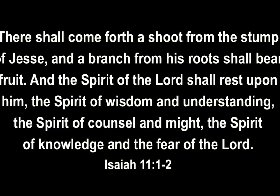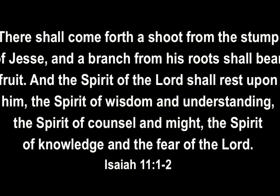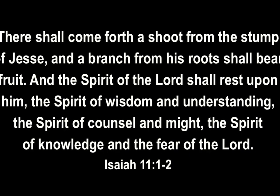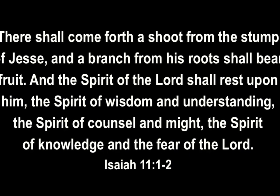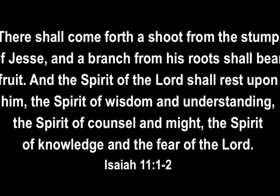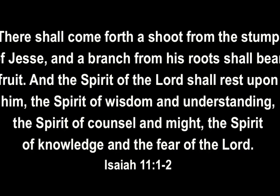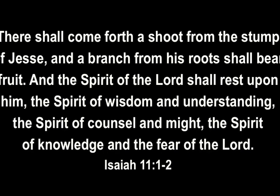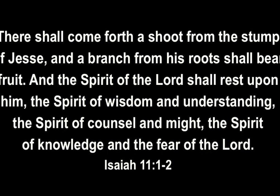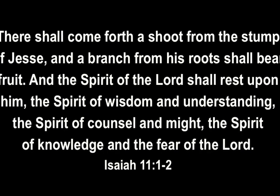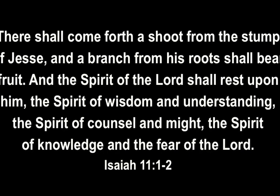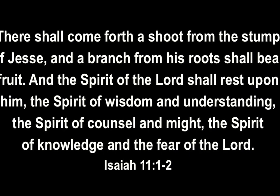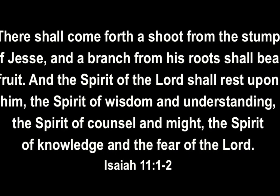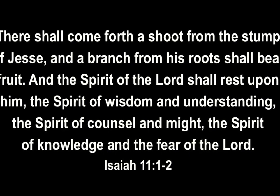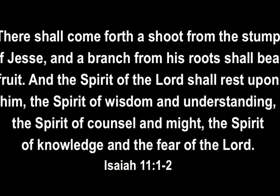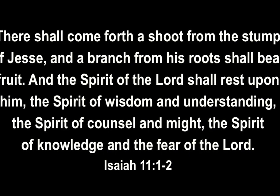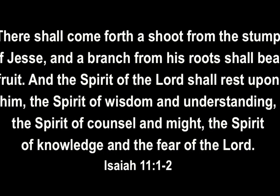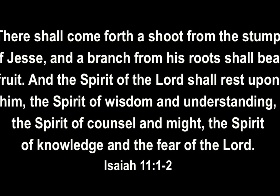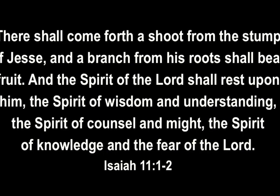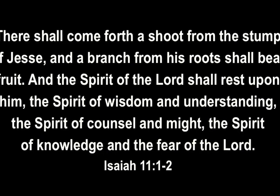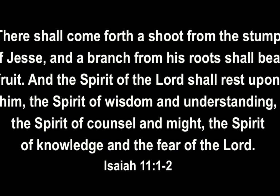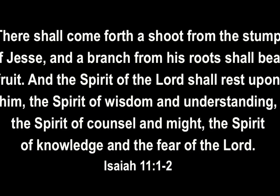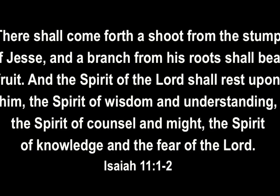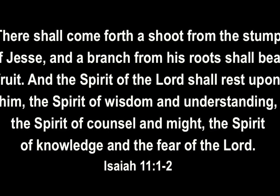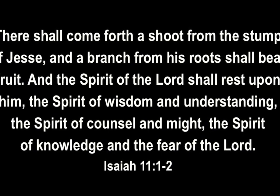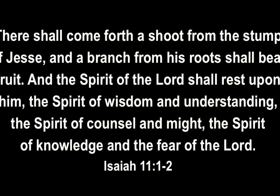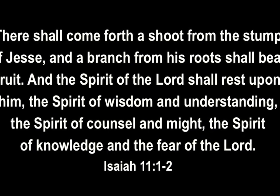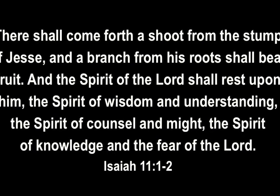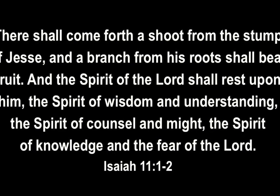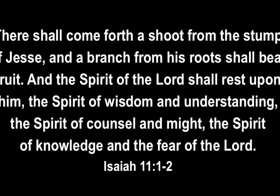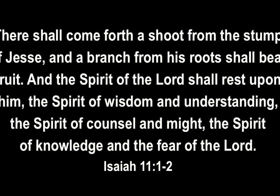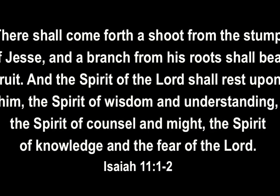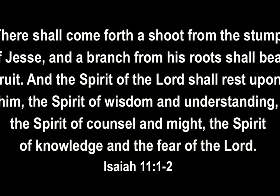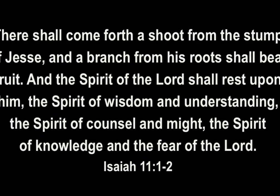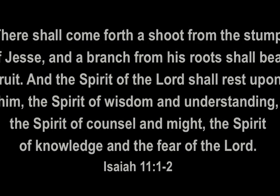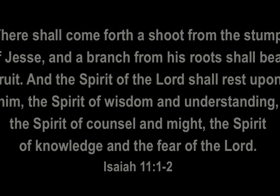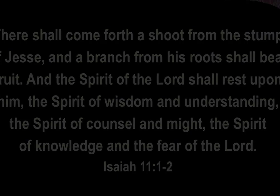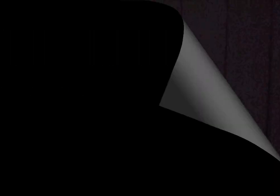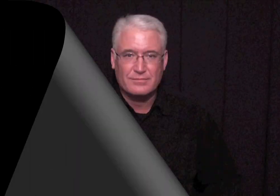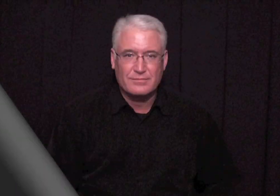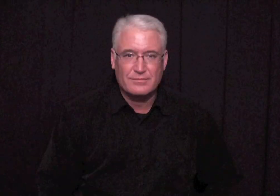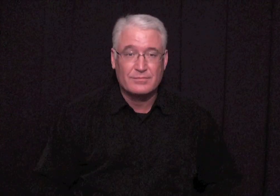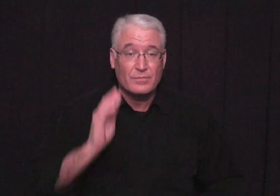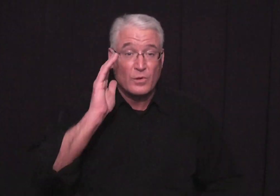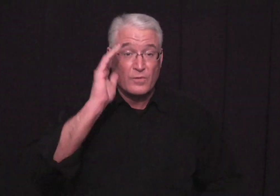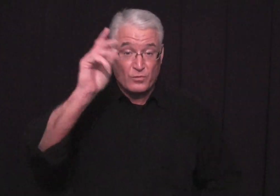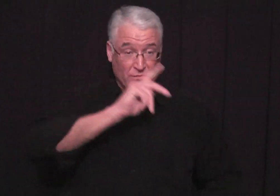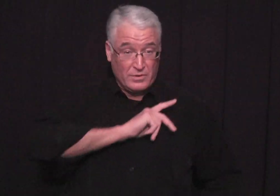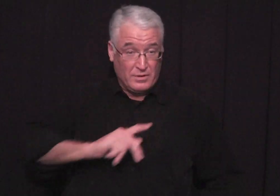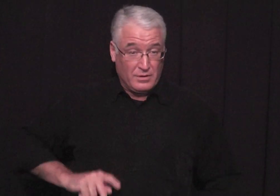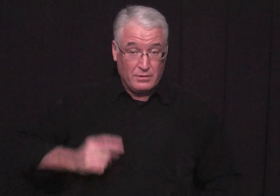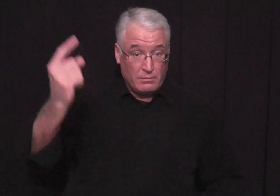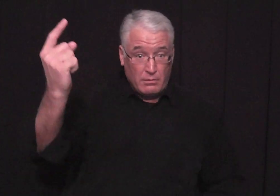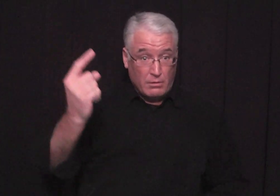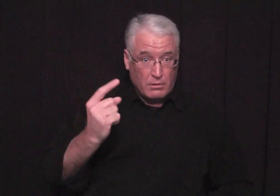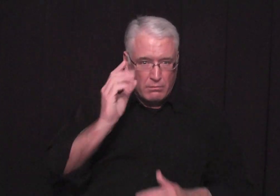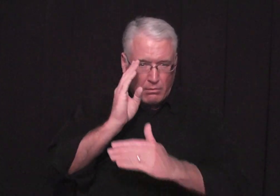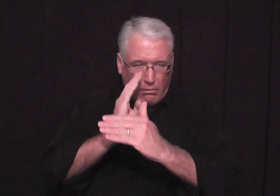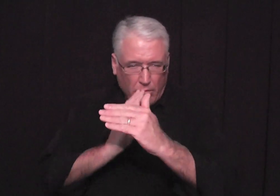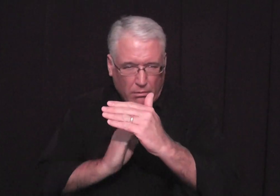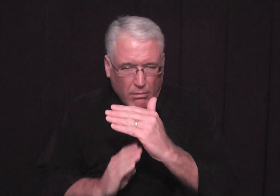understanding the spirit of counsel and might the spirit of knowledge and the fear of the lord the future king he